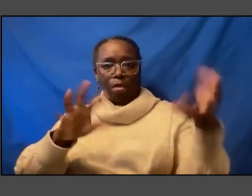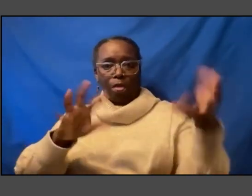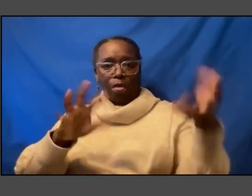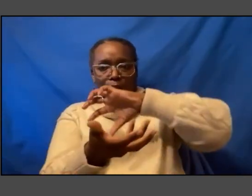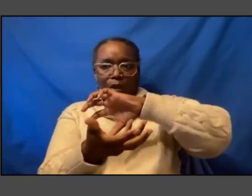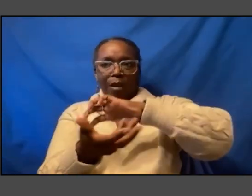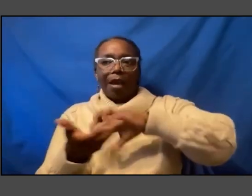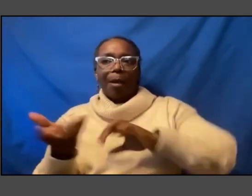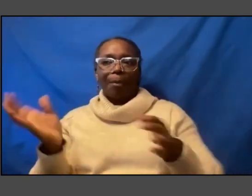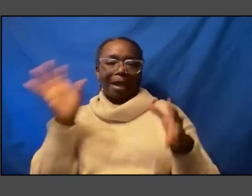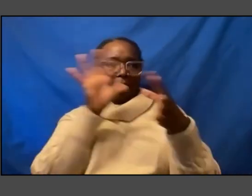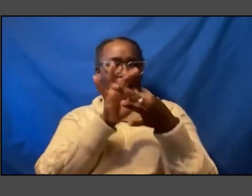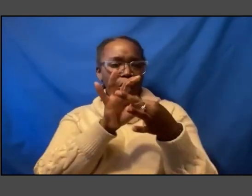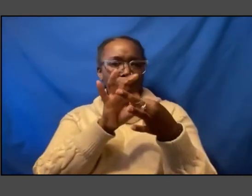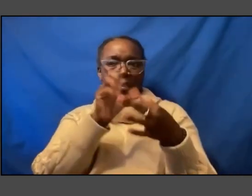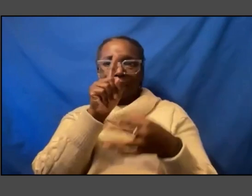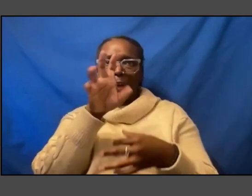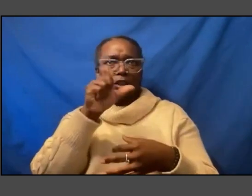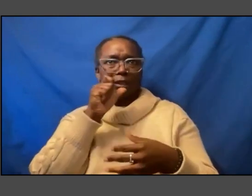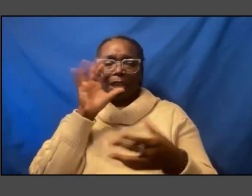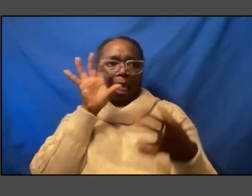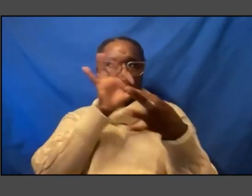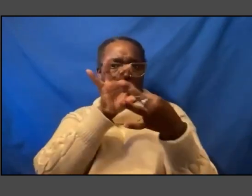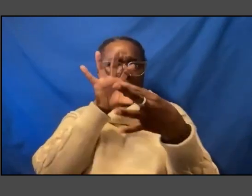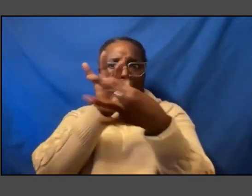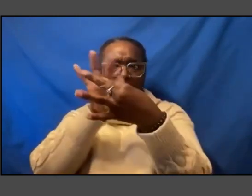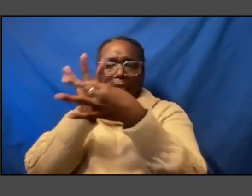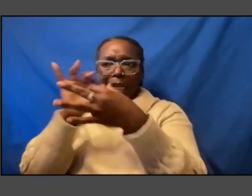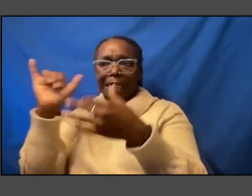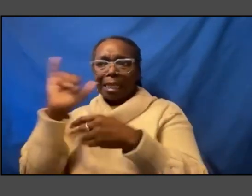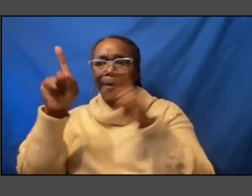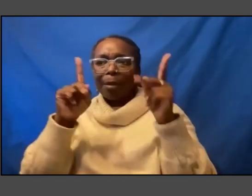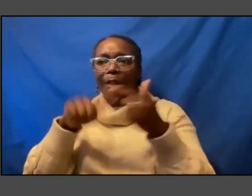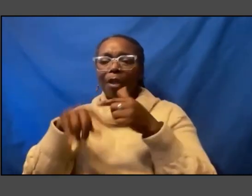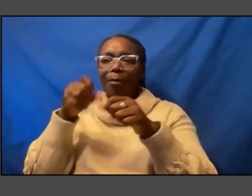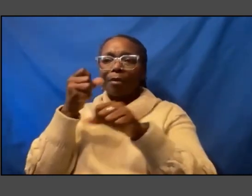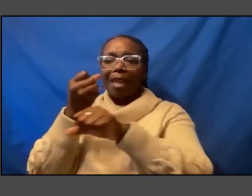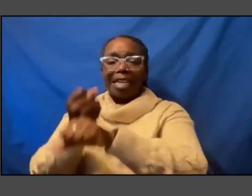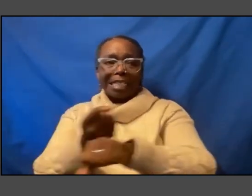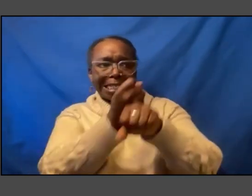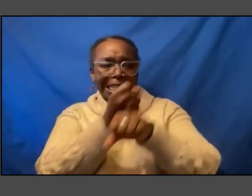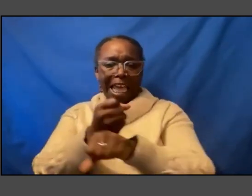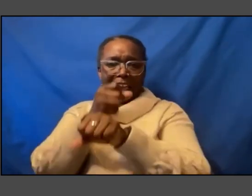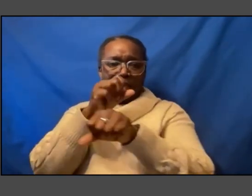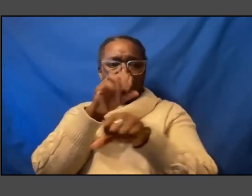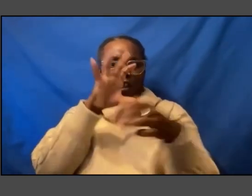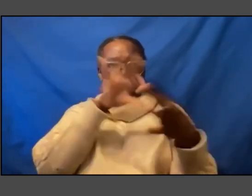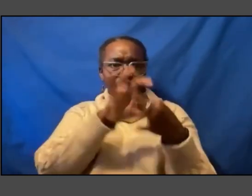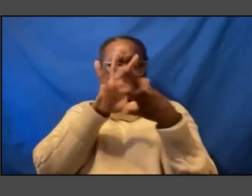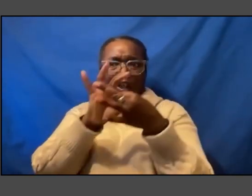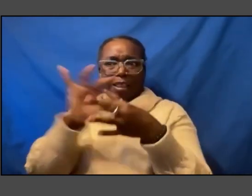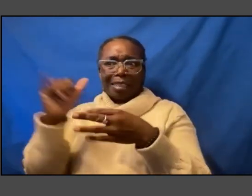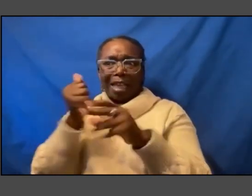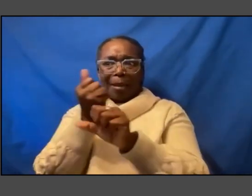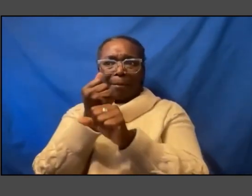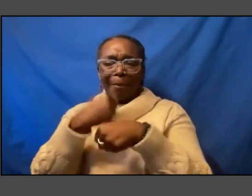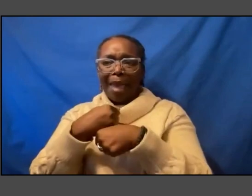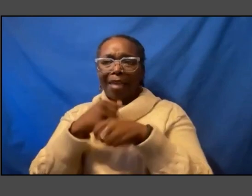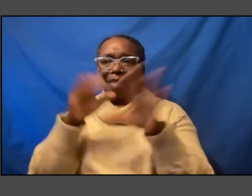didn't make you know the same people that made the slave chains were the people that made the amazing silver teapots and so you know